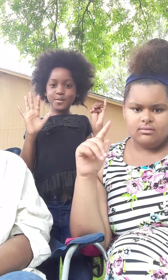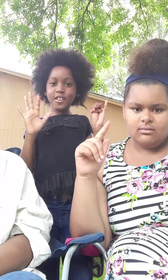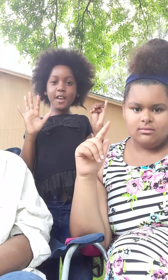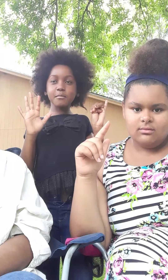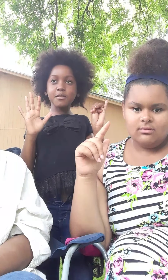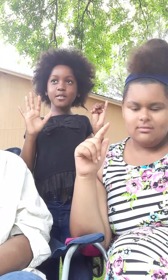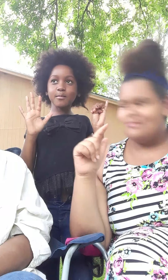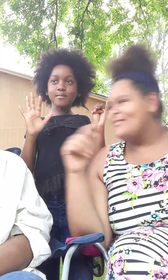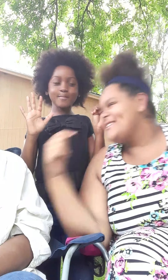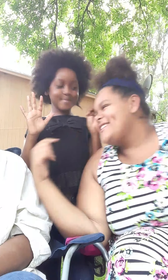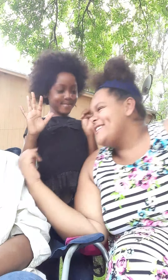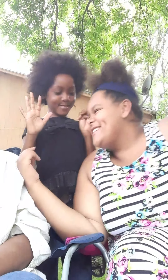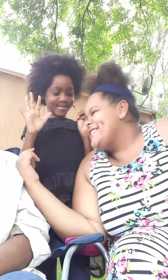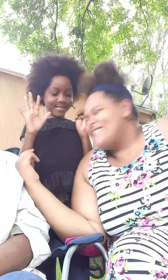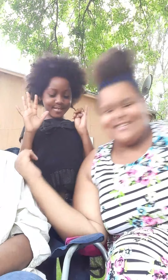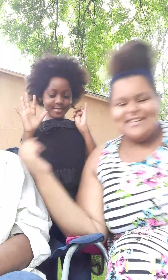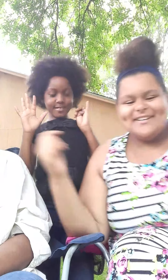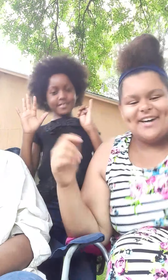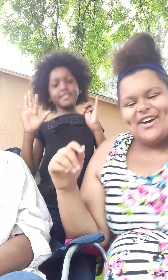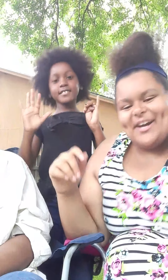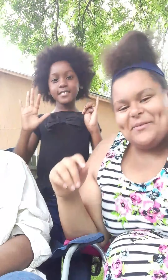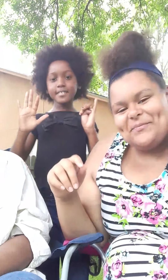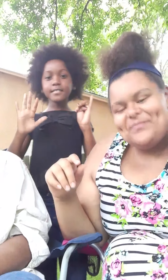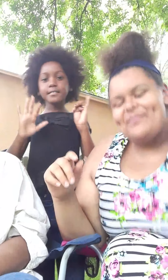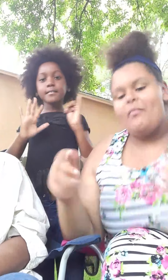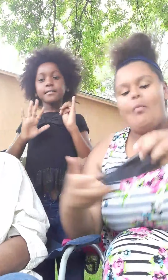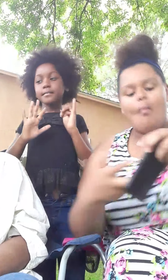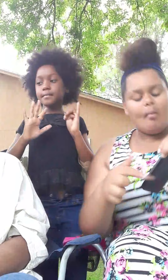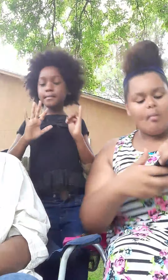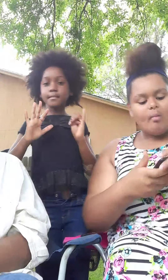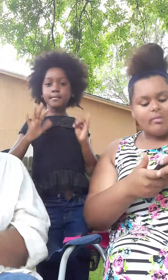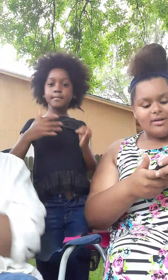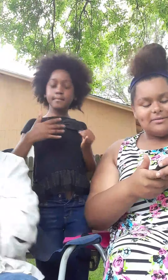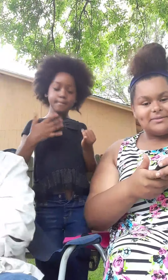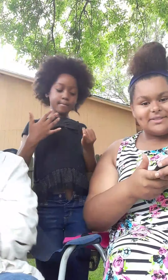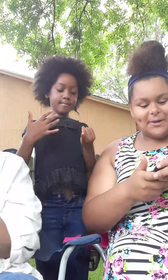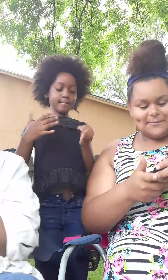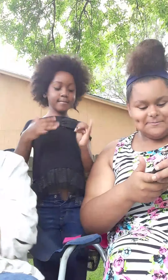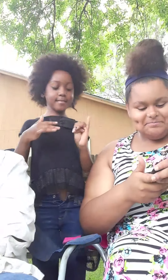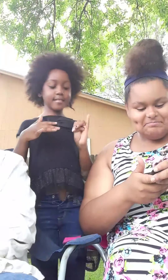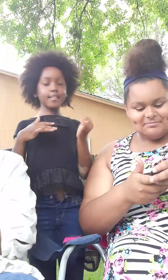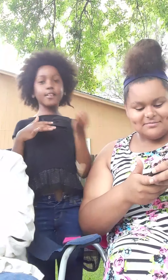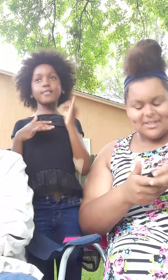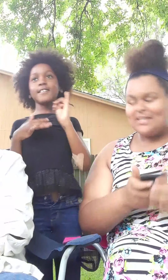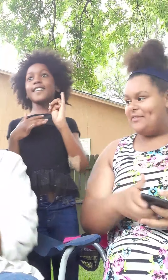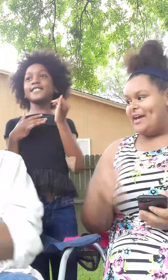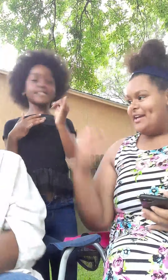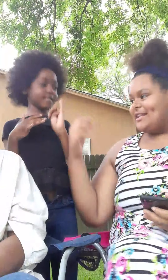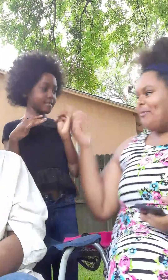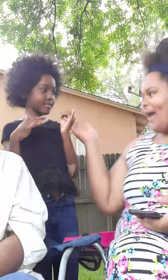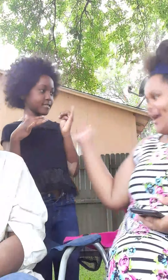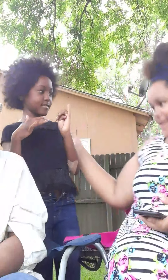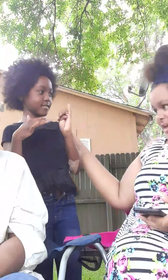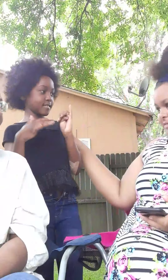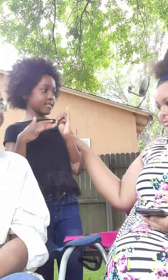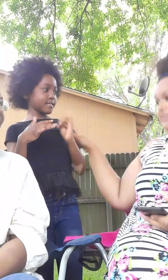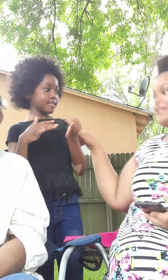If your mom's your best friend Okay Put a finger down While my mom So oh they're not that bad yet please